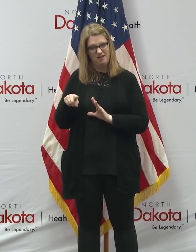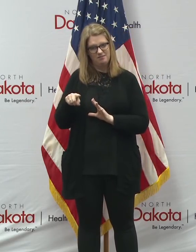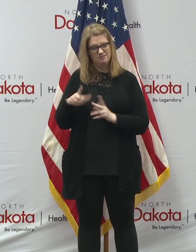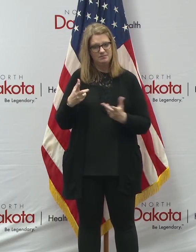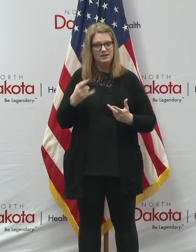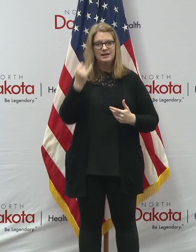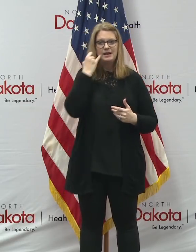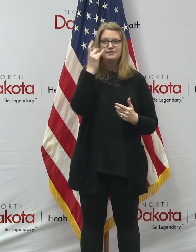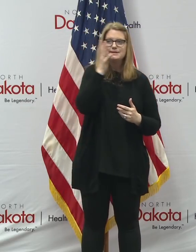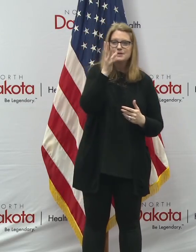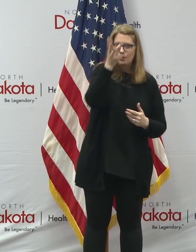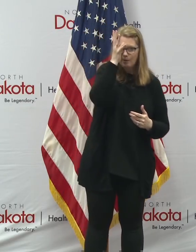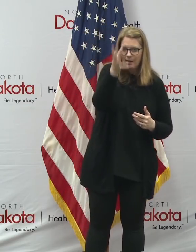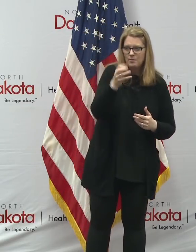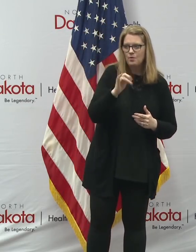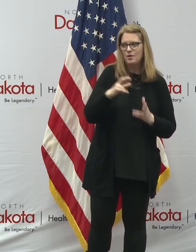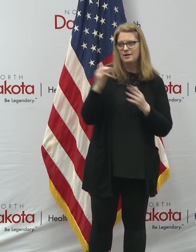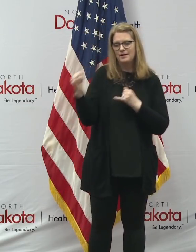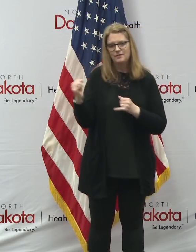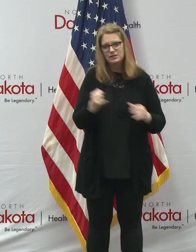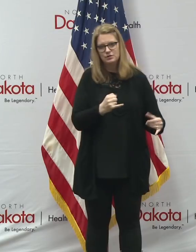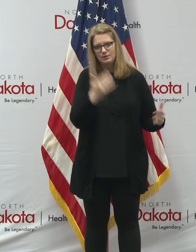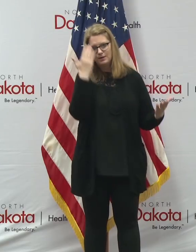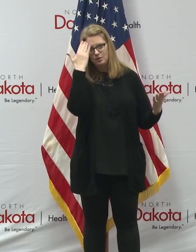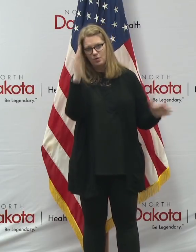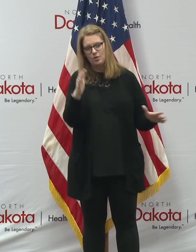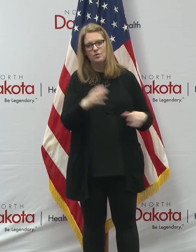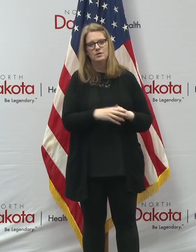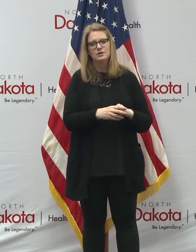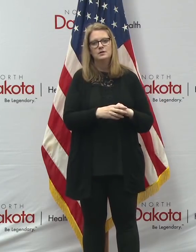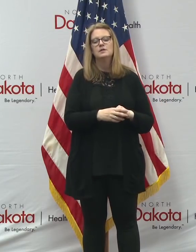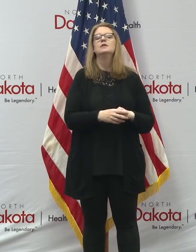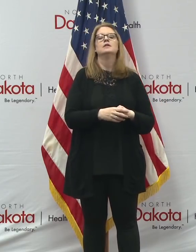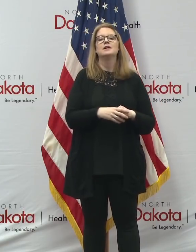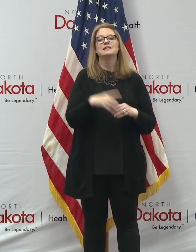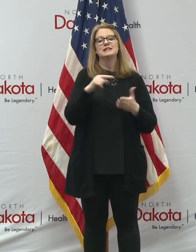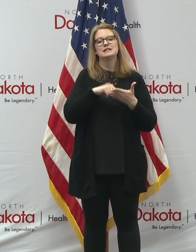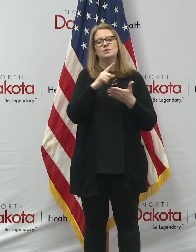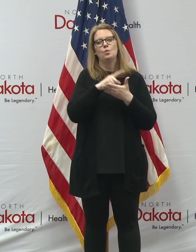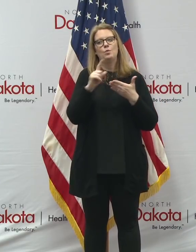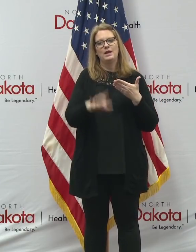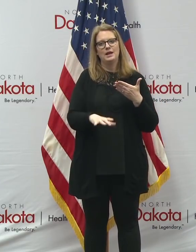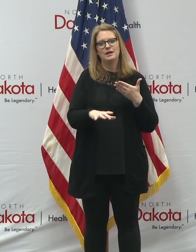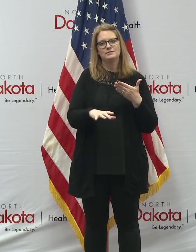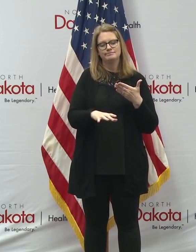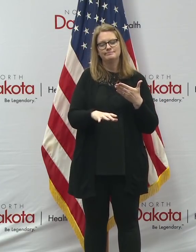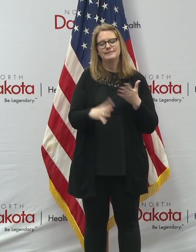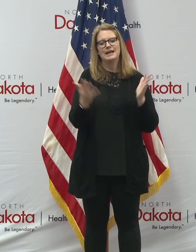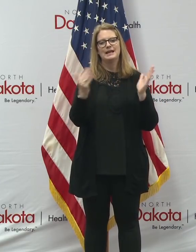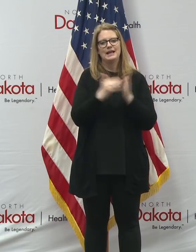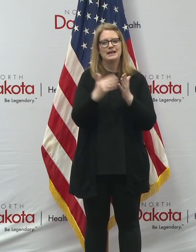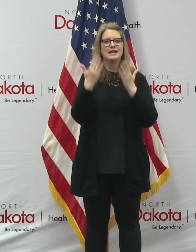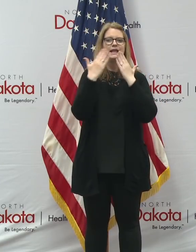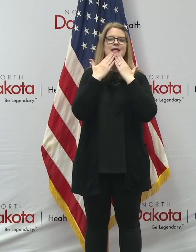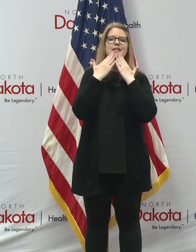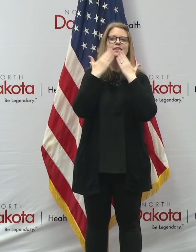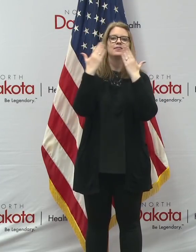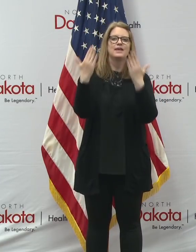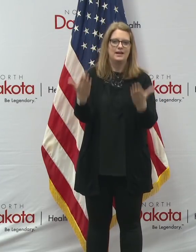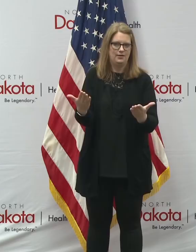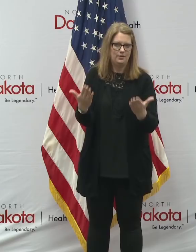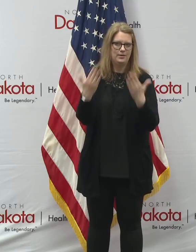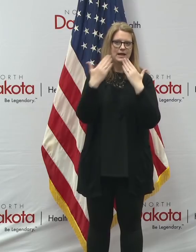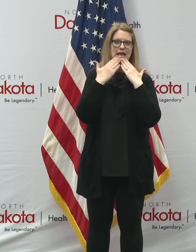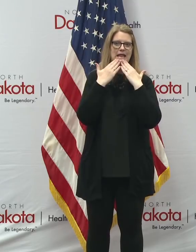grandparent that you know, or an individual you don't. And again, we want to head into this weekend and just saying again, thank you for all you're doing.